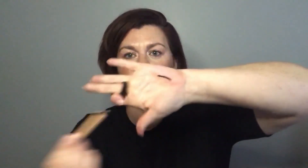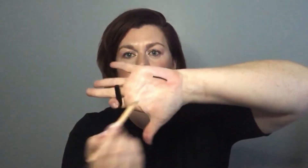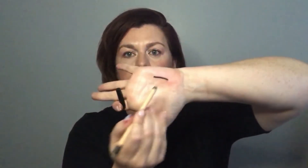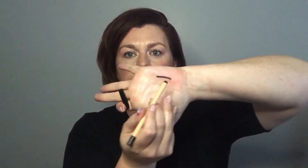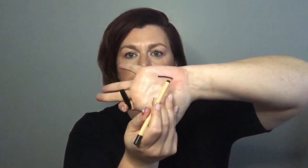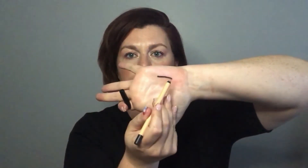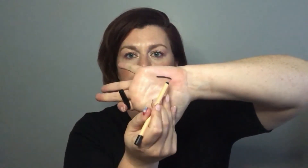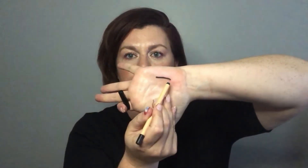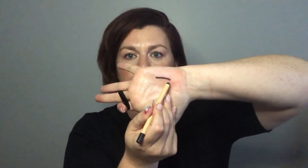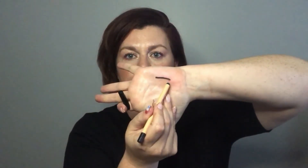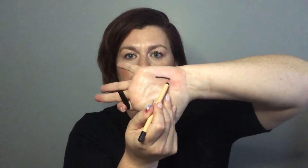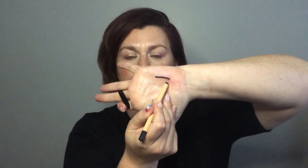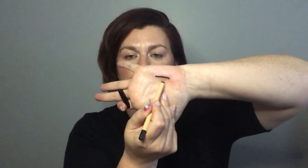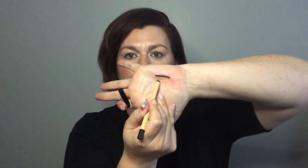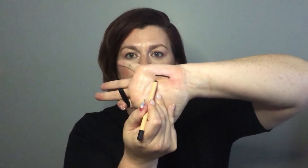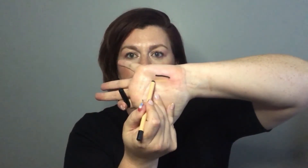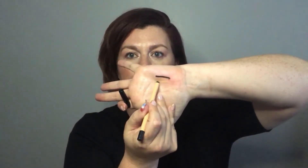so here's the two side by side